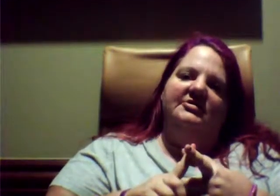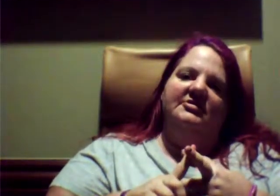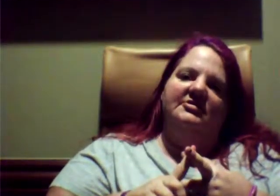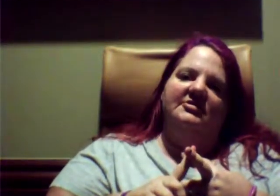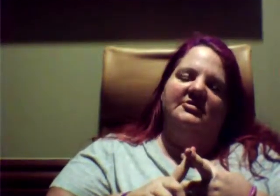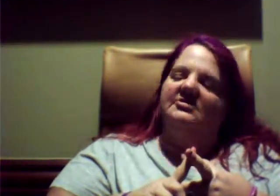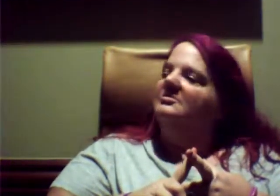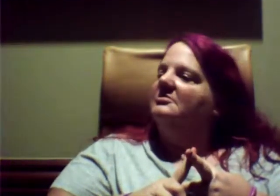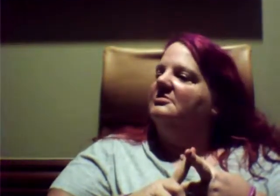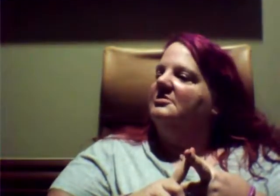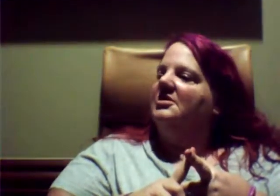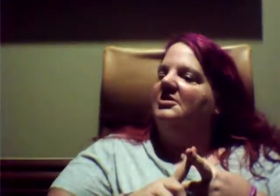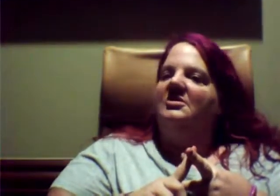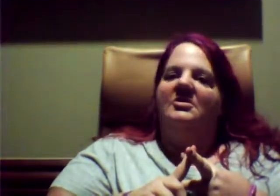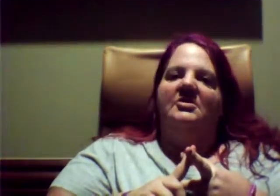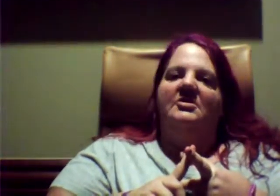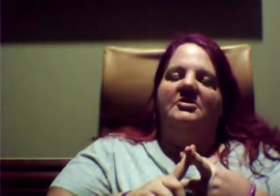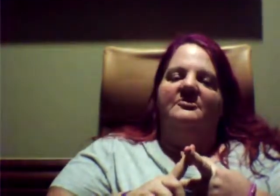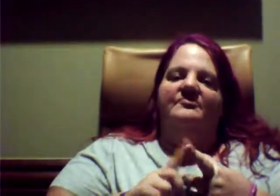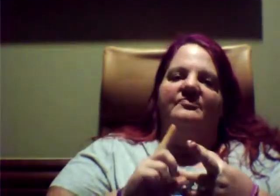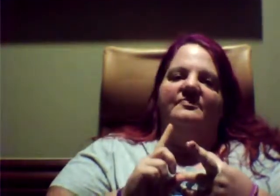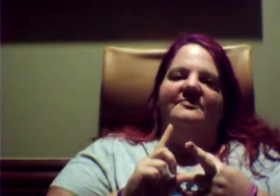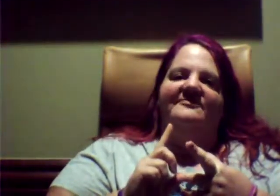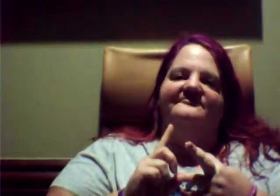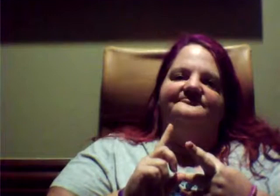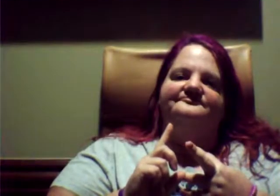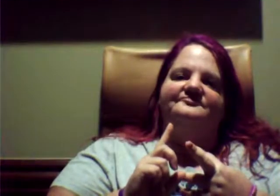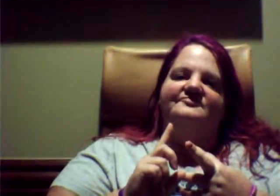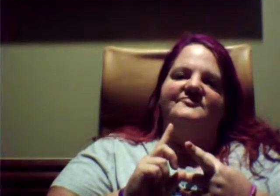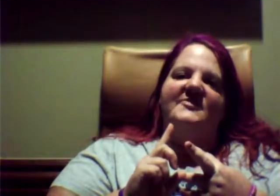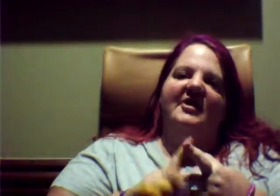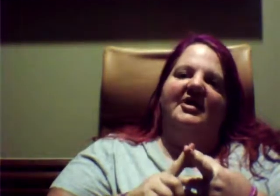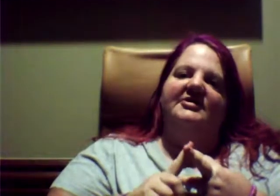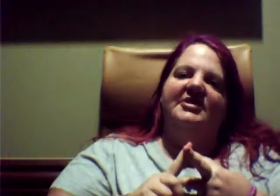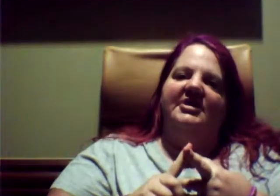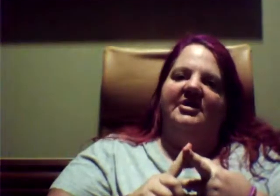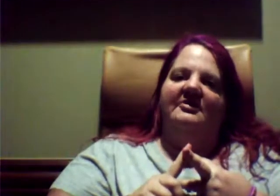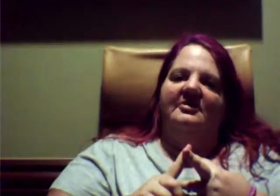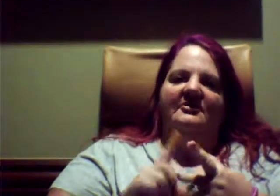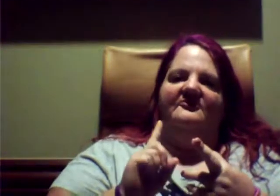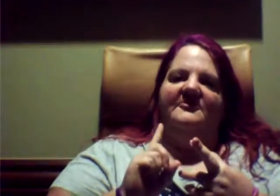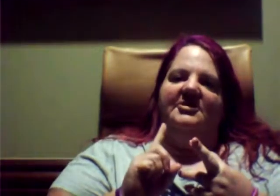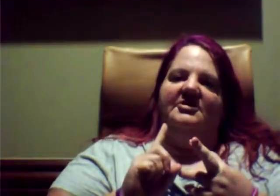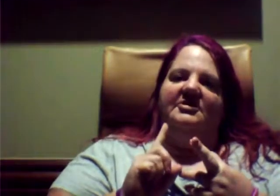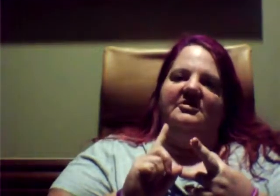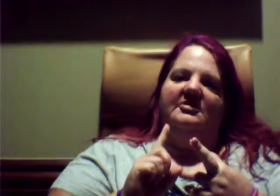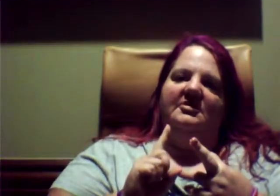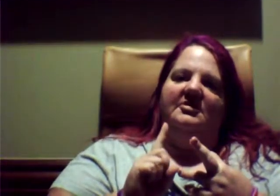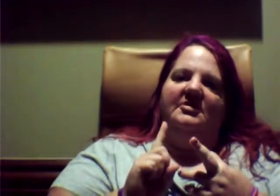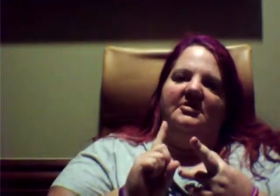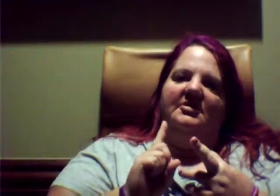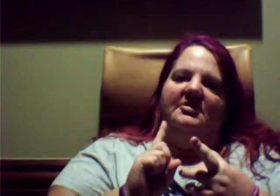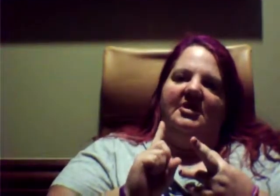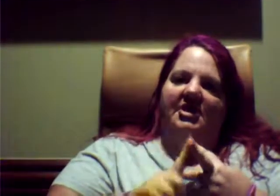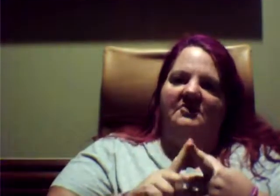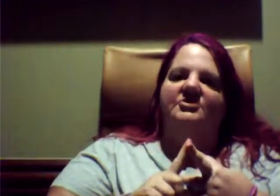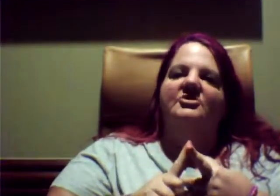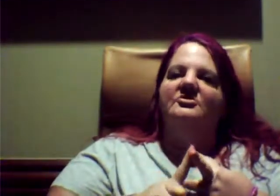take care of my 81-year-old